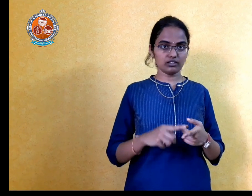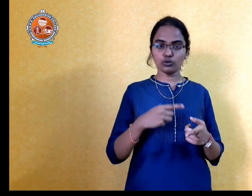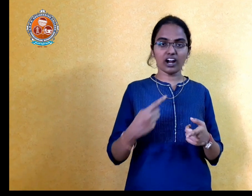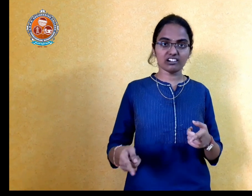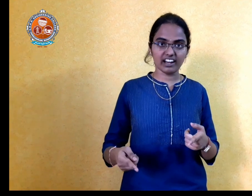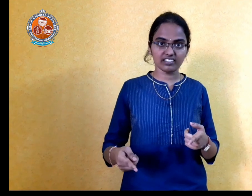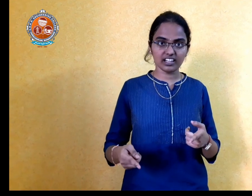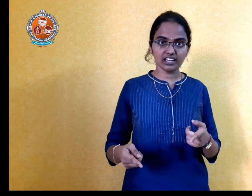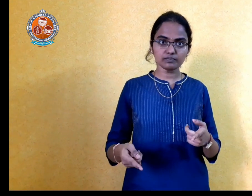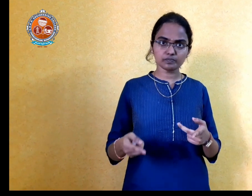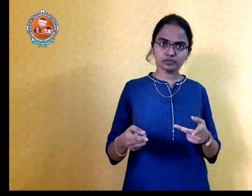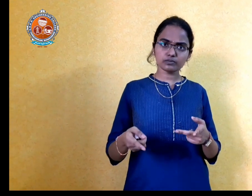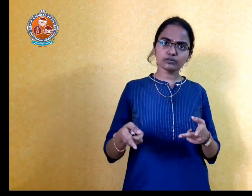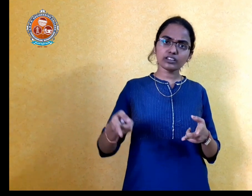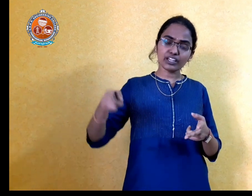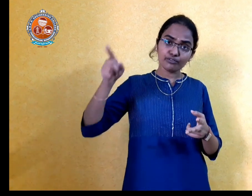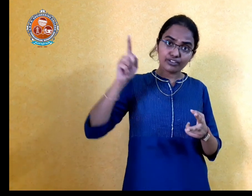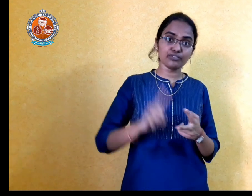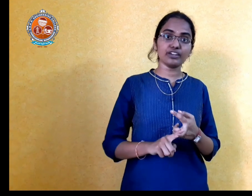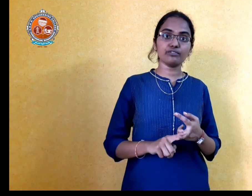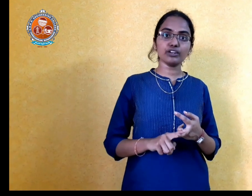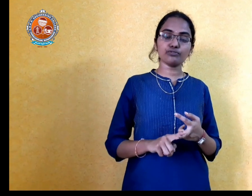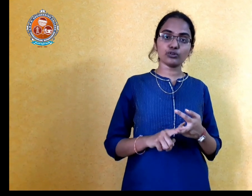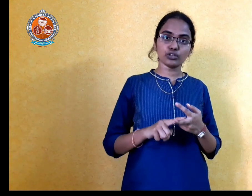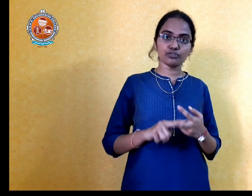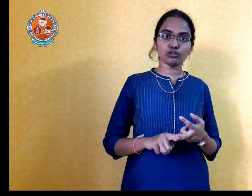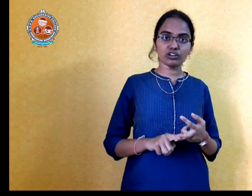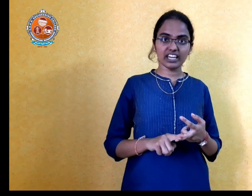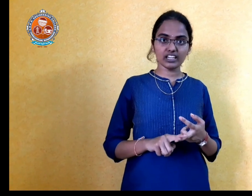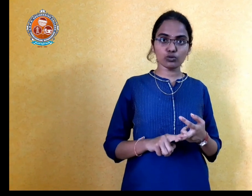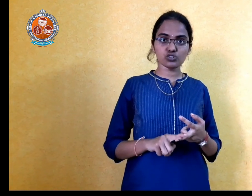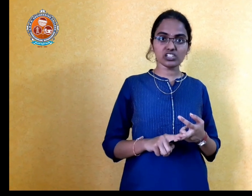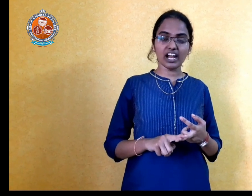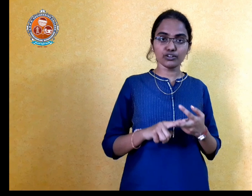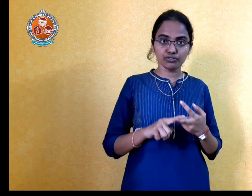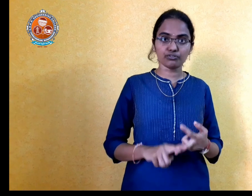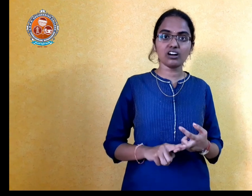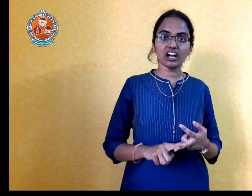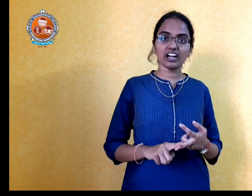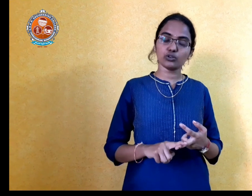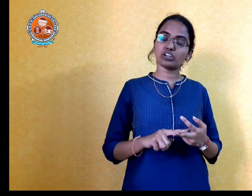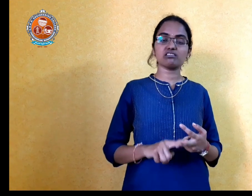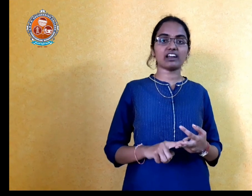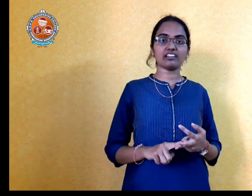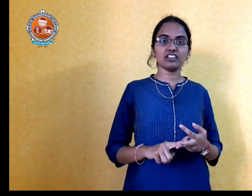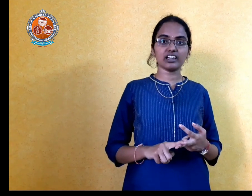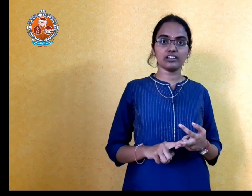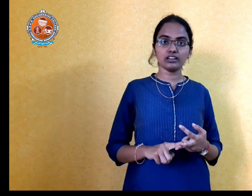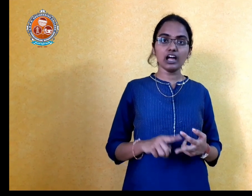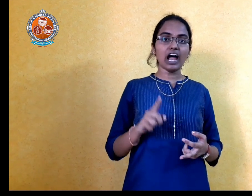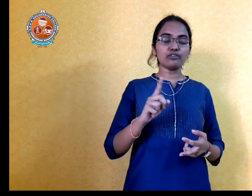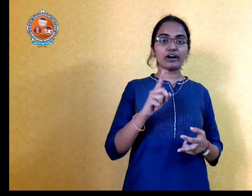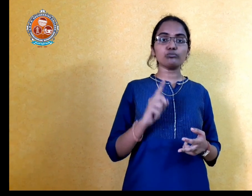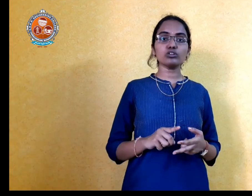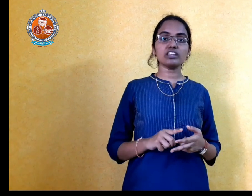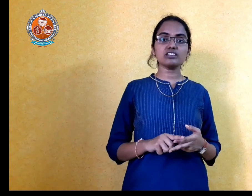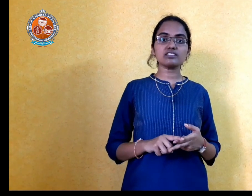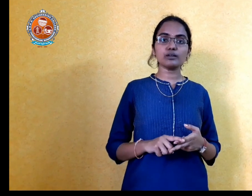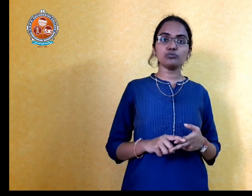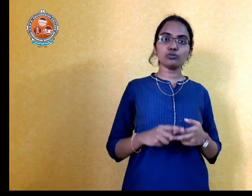you can't track the kid. If, even if you, if you are not taking coaching and if you work hard, you can track the kid. And one more thing is that, few